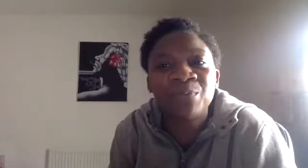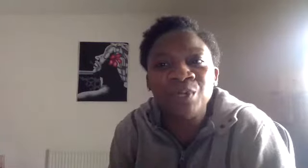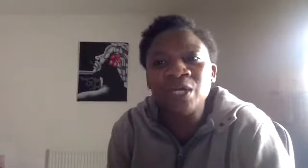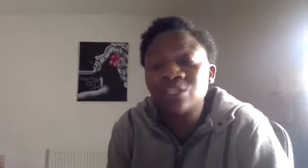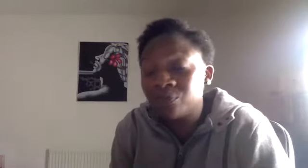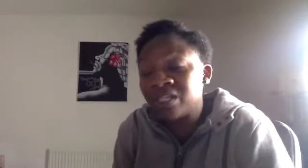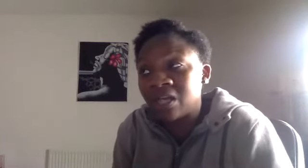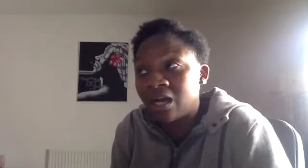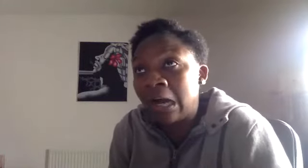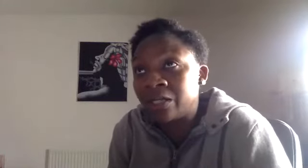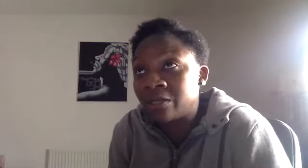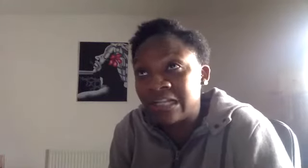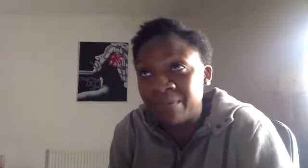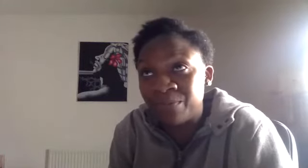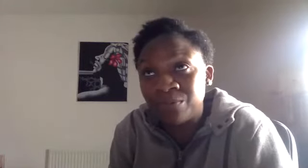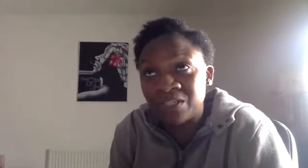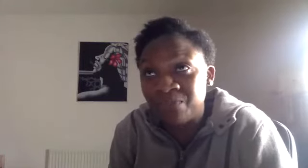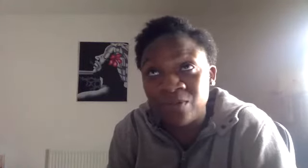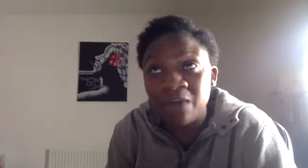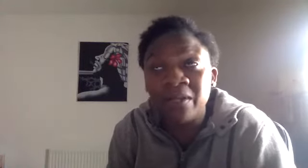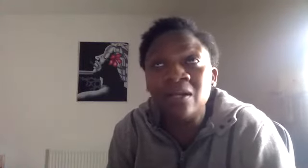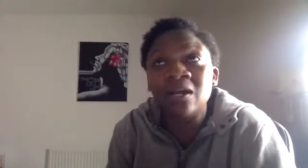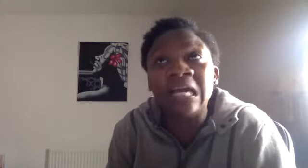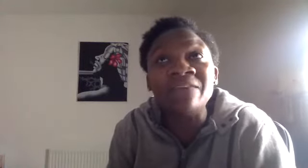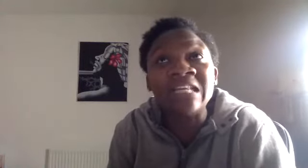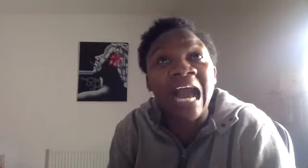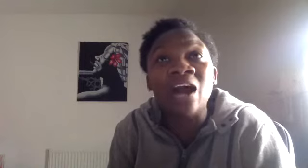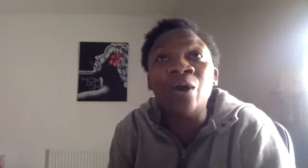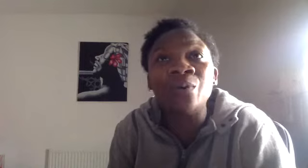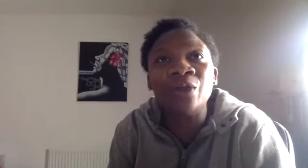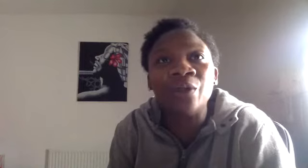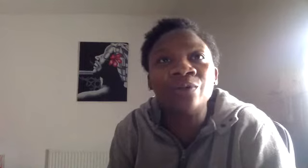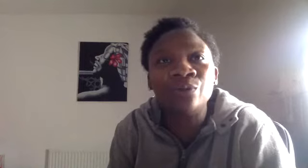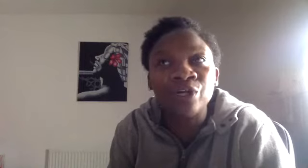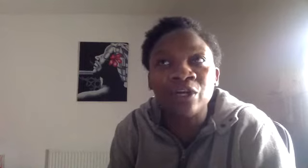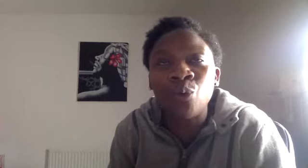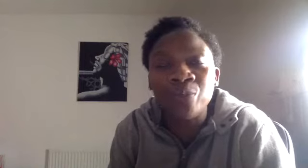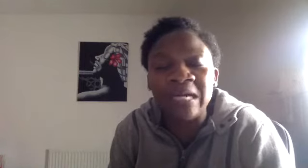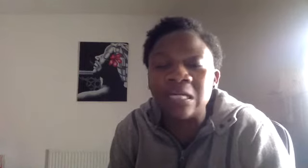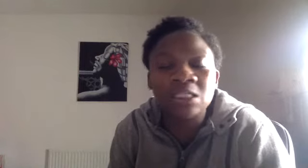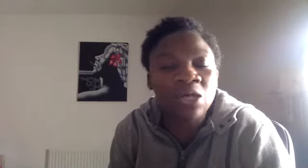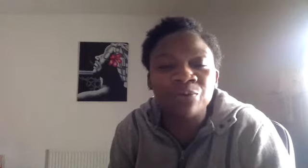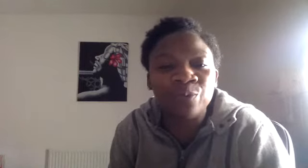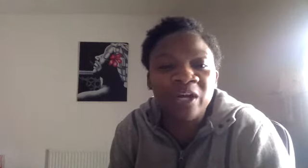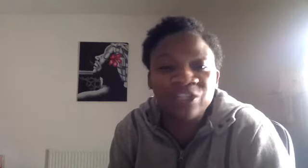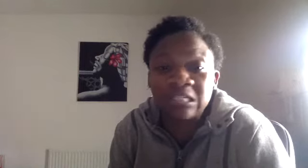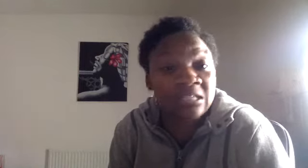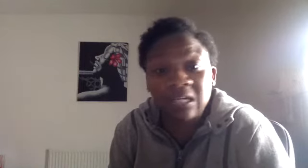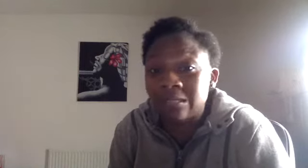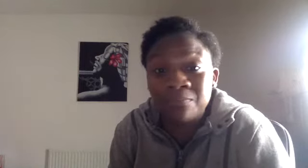will, to be honest, I don't think that people will dispute that. I mean, even now, you know, you look at orthopedic consultant work, just as an example,